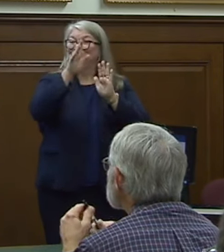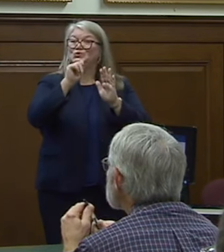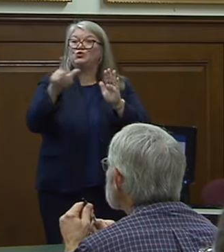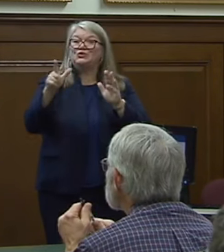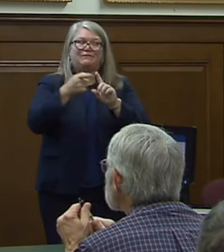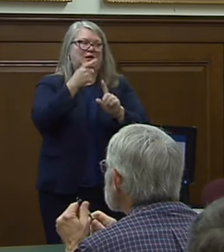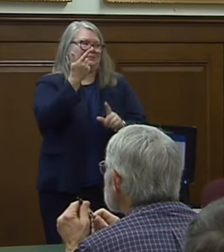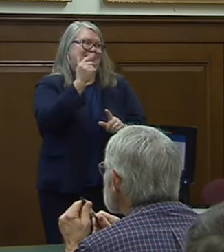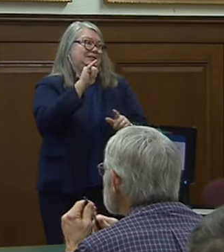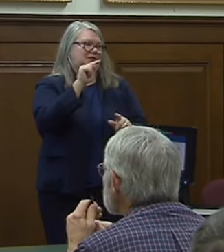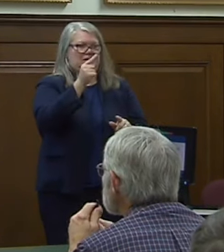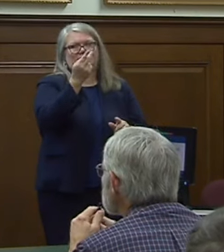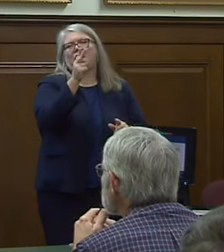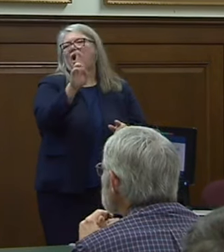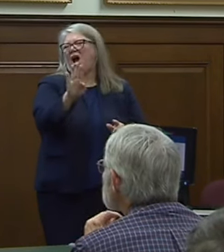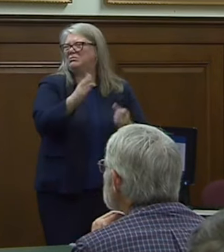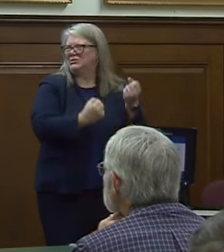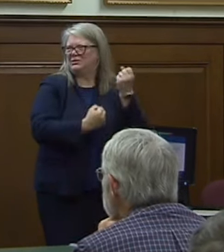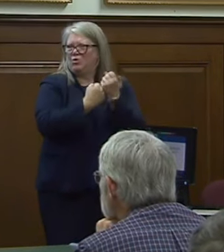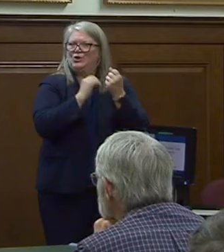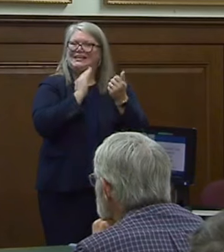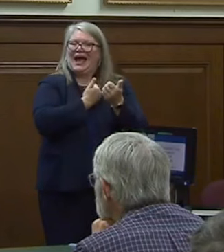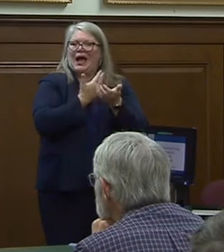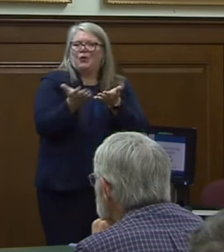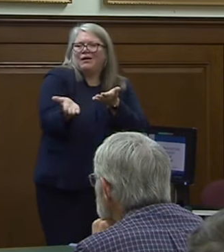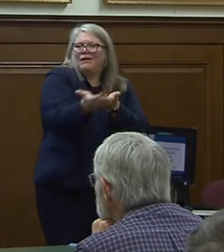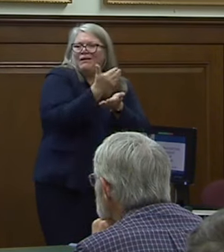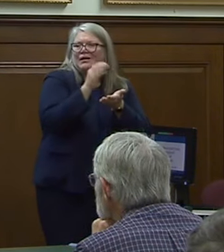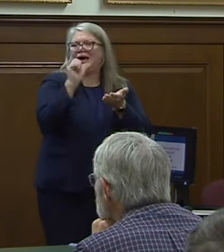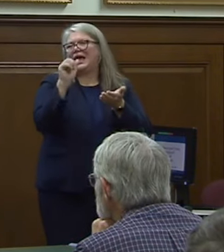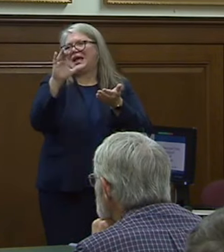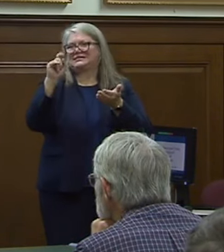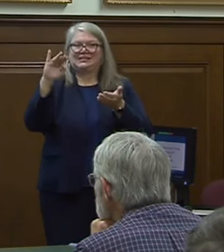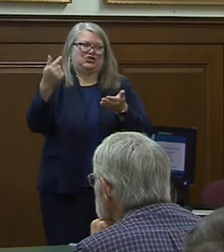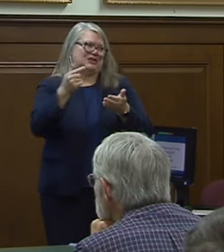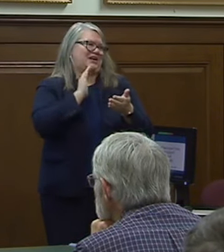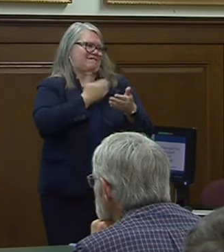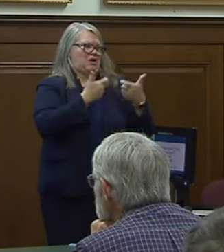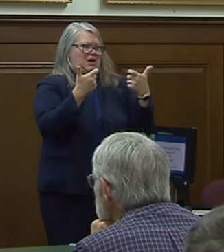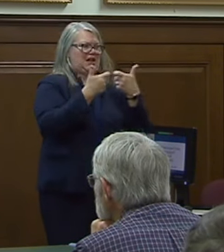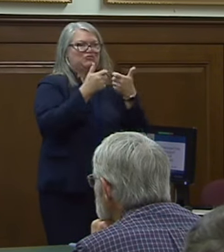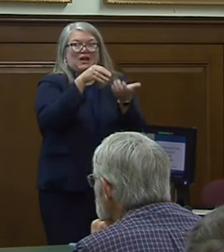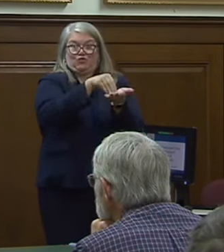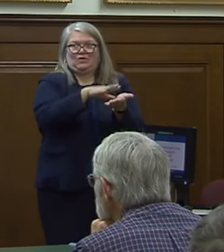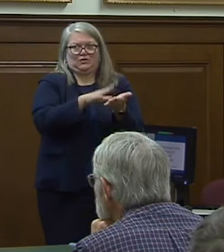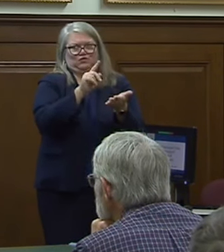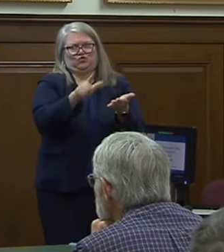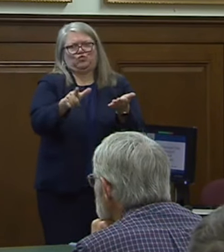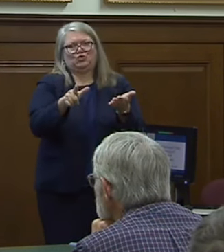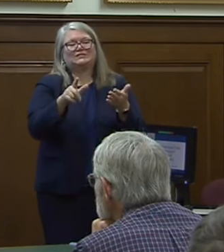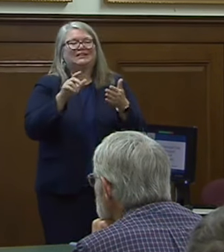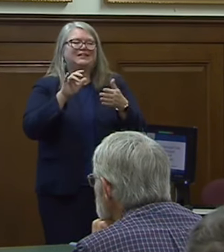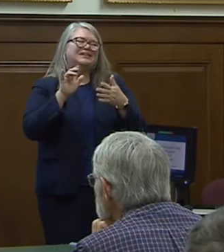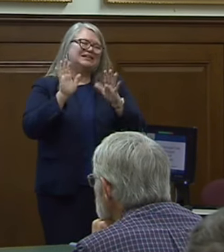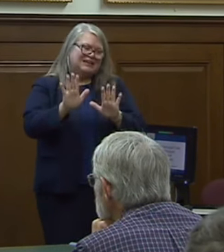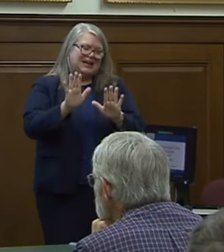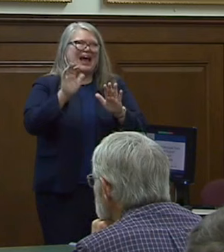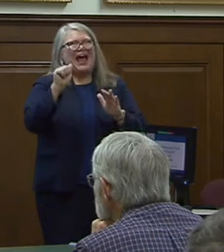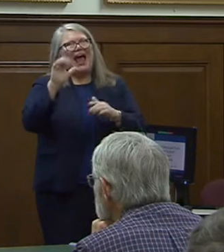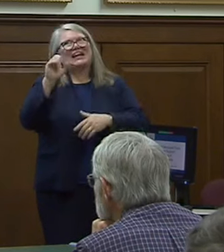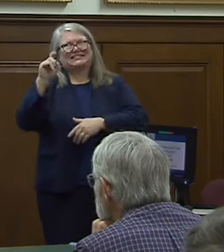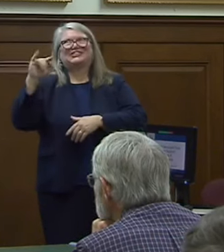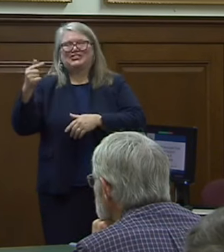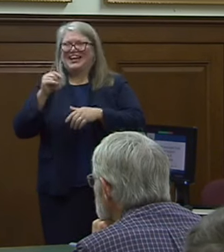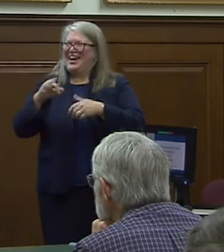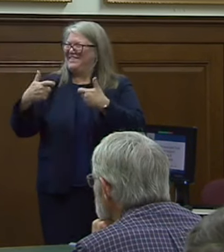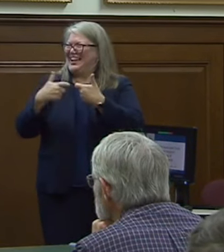which supports our accessioning of electronic records tools the sectioning accessioning of